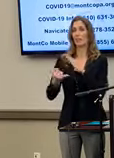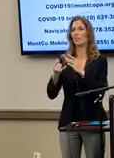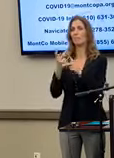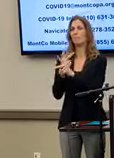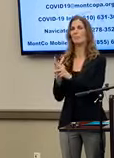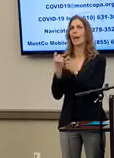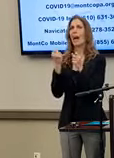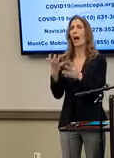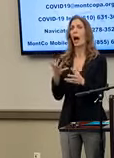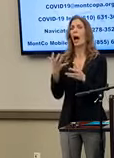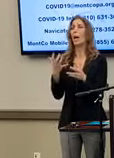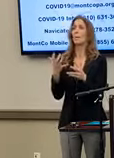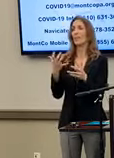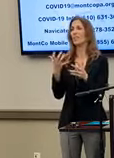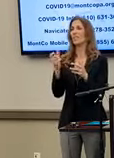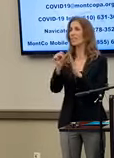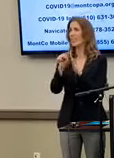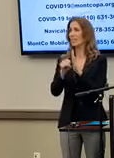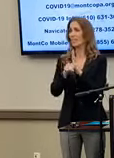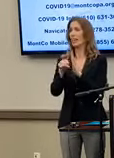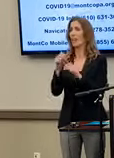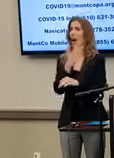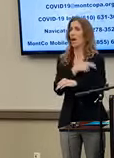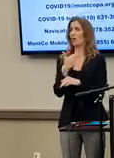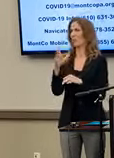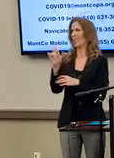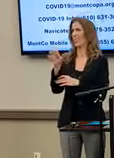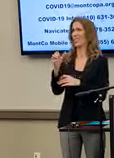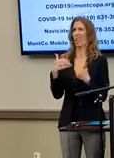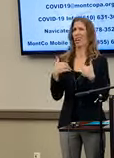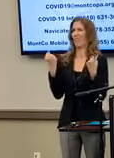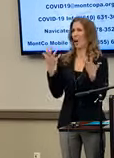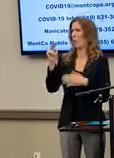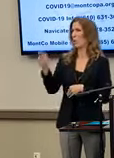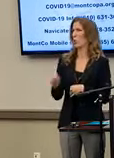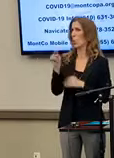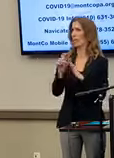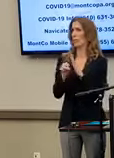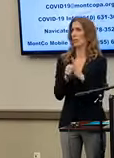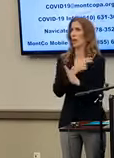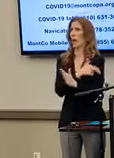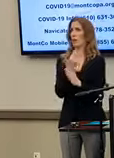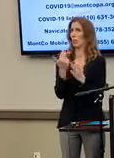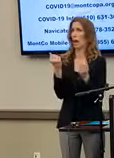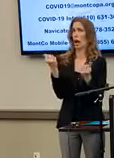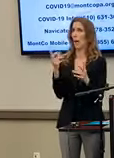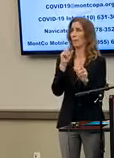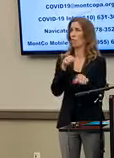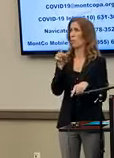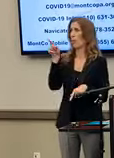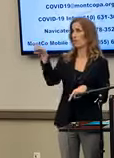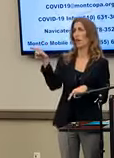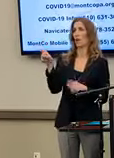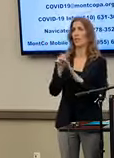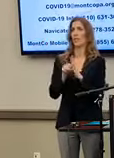at Norristown State Hospital? And if so, how many cases are reported there?